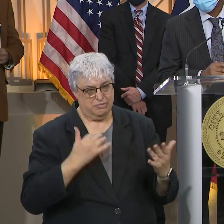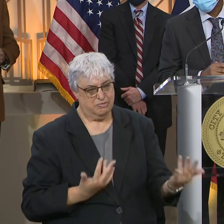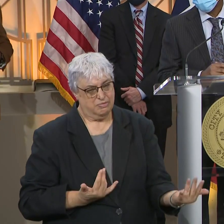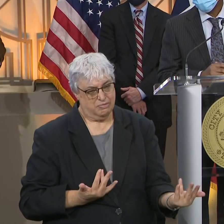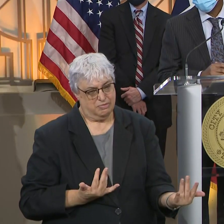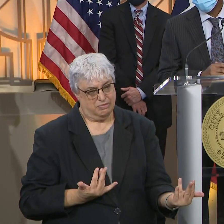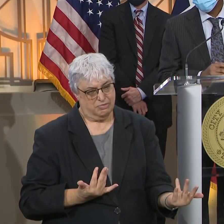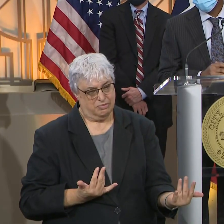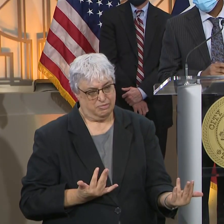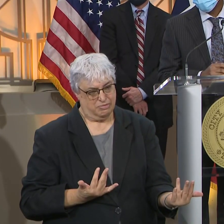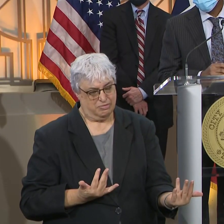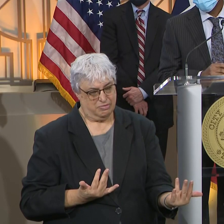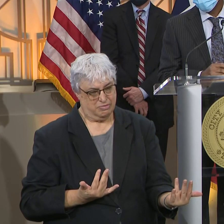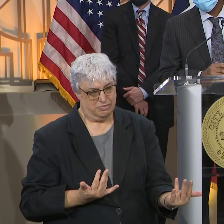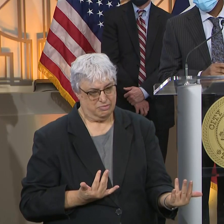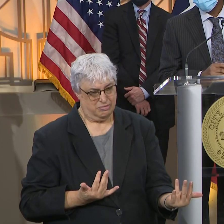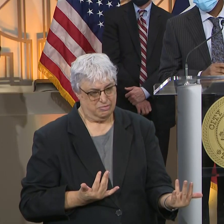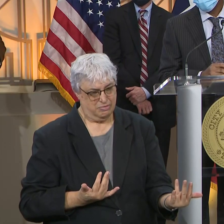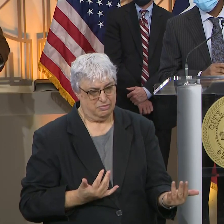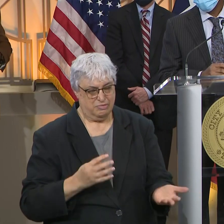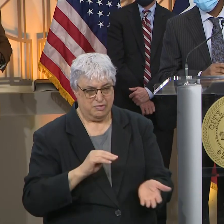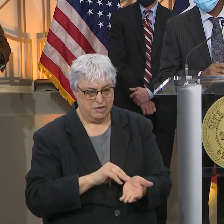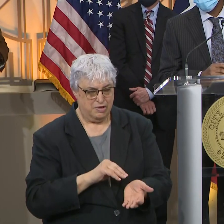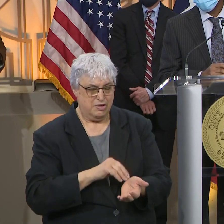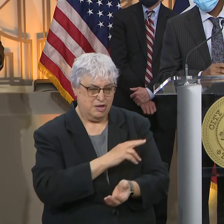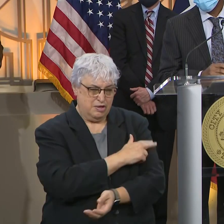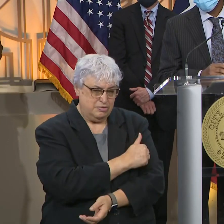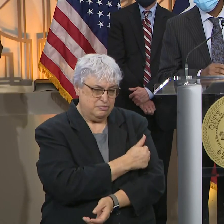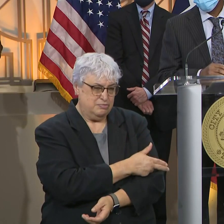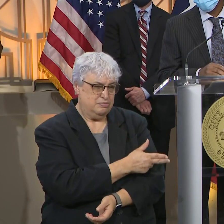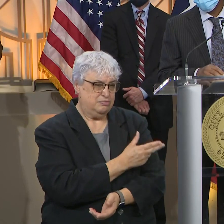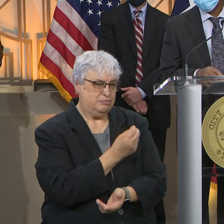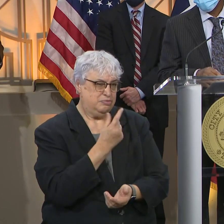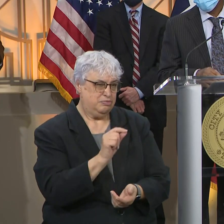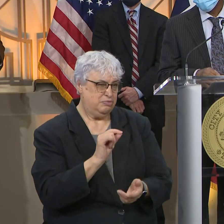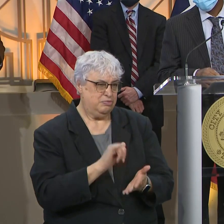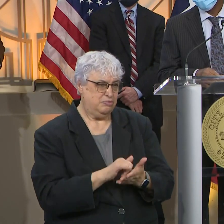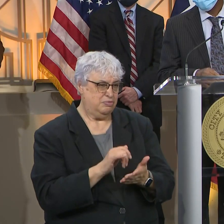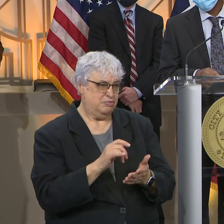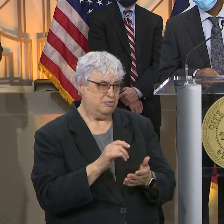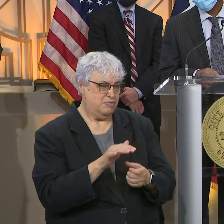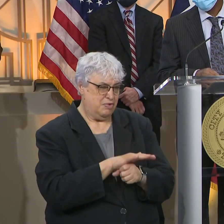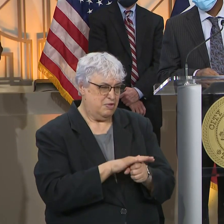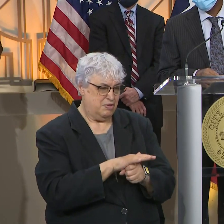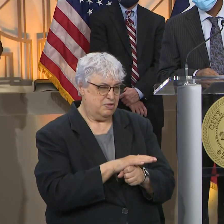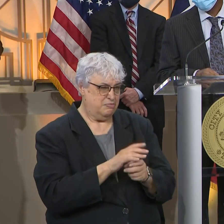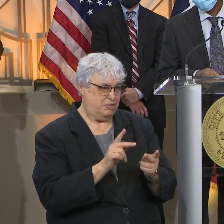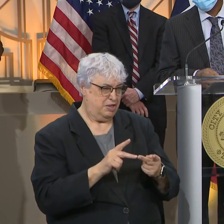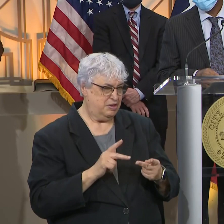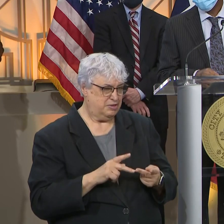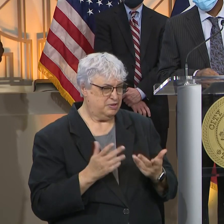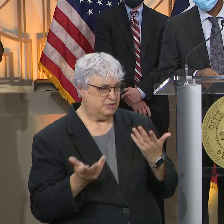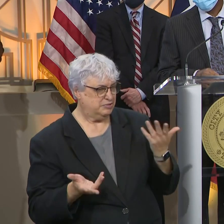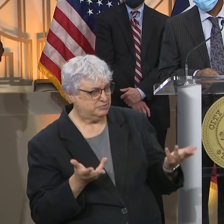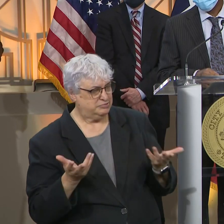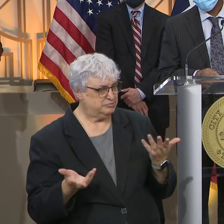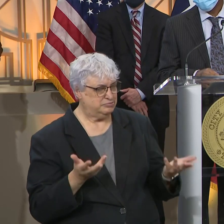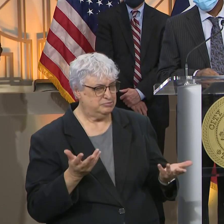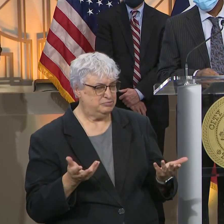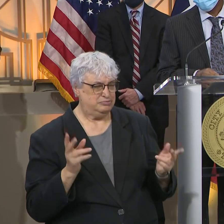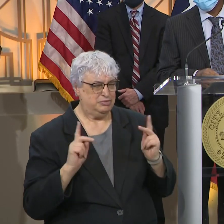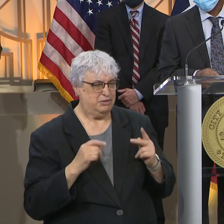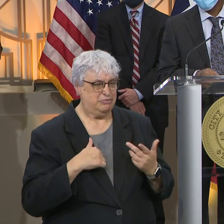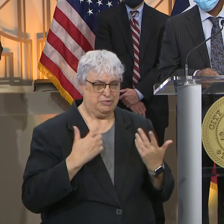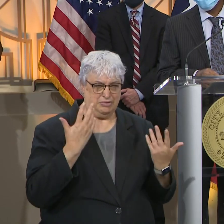wait on their provider, their hospital or go to one of these sites. And so maybe that's stopping and preventing a lot of